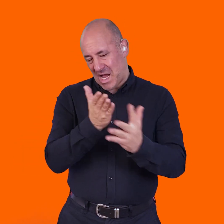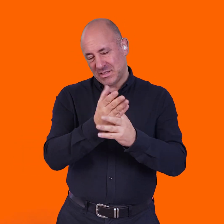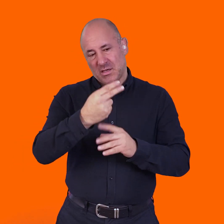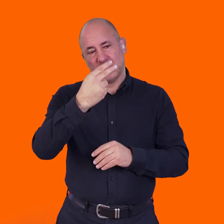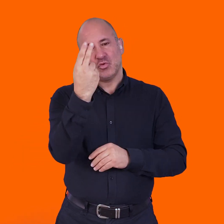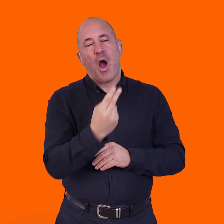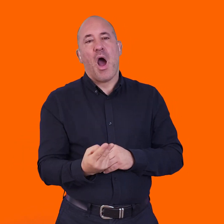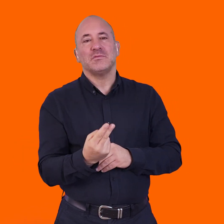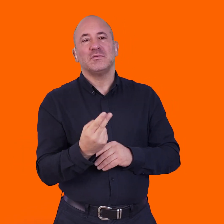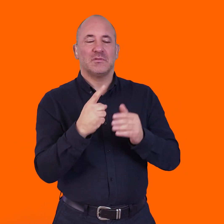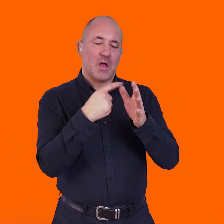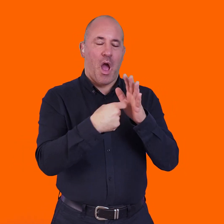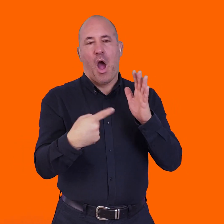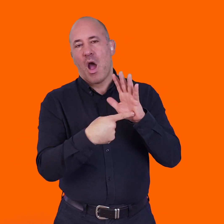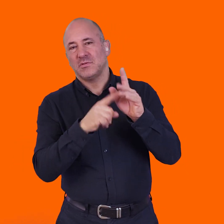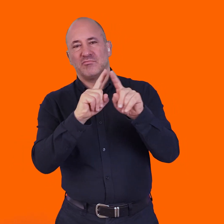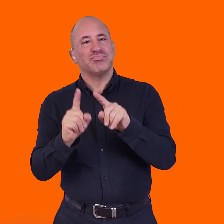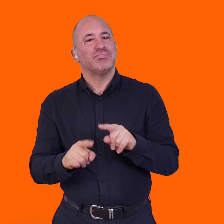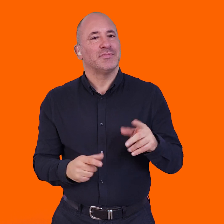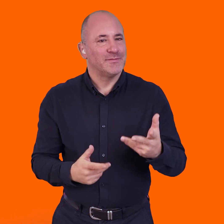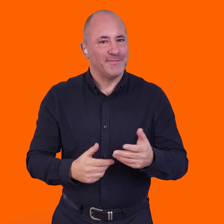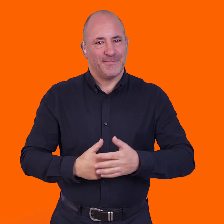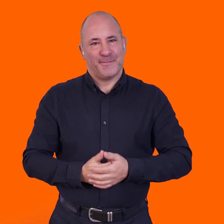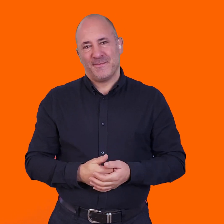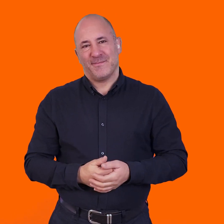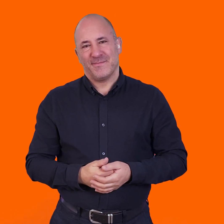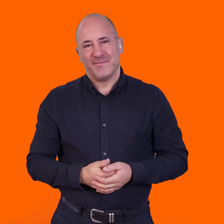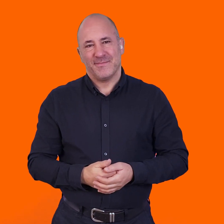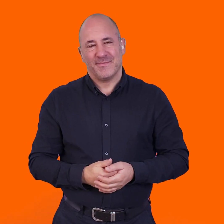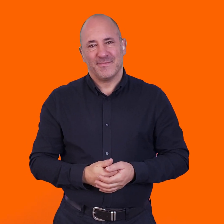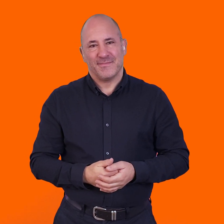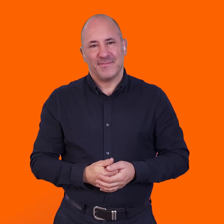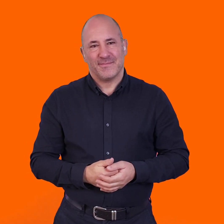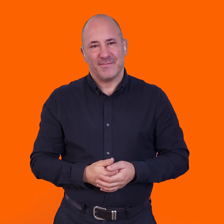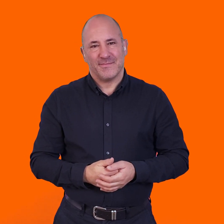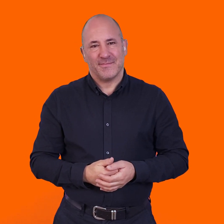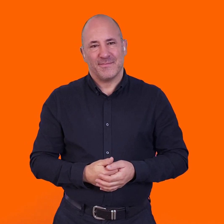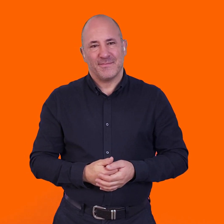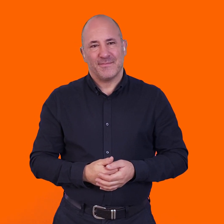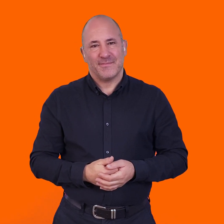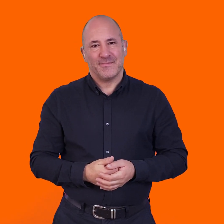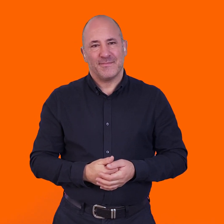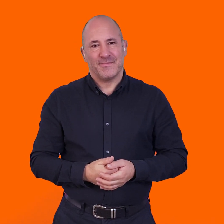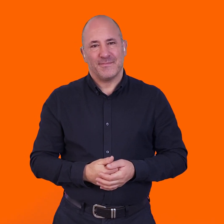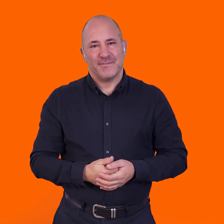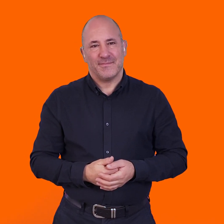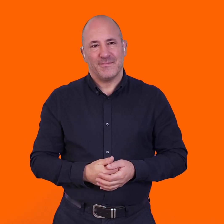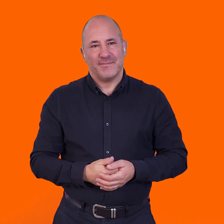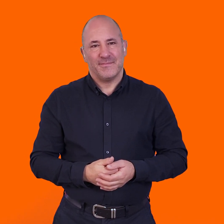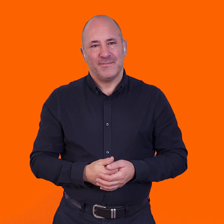I find, as a neurodivergent person, that I am given access to